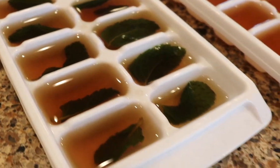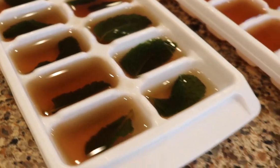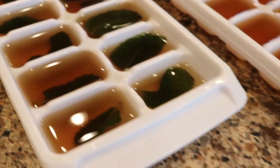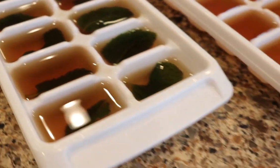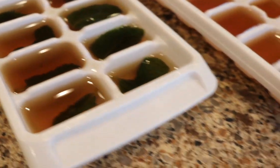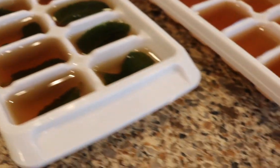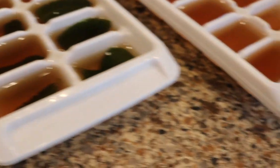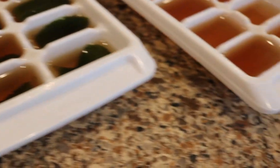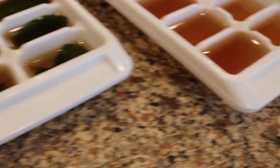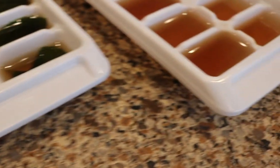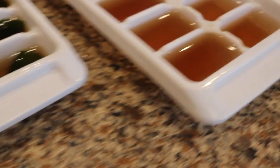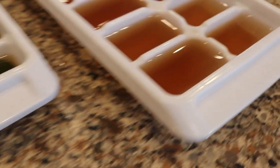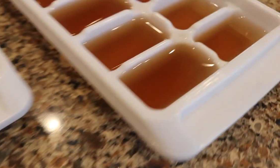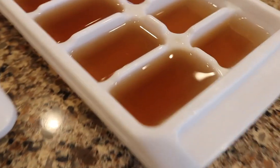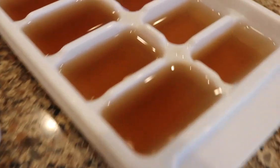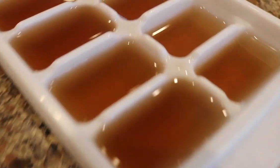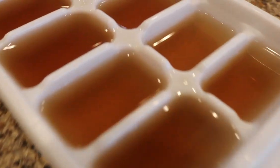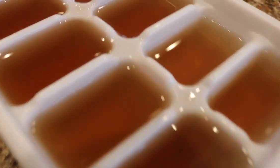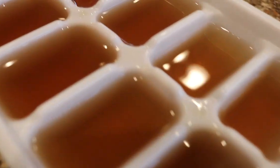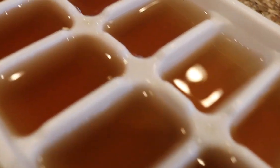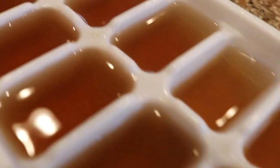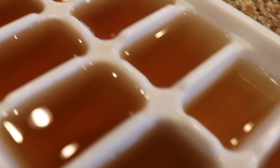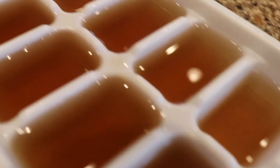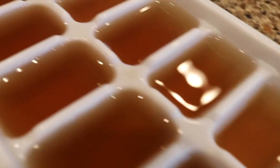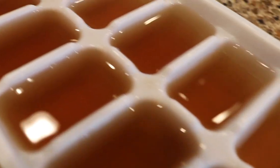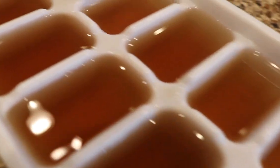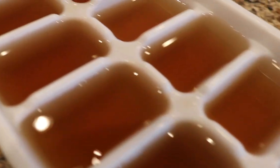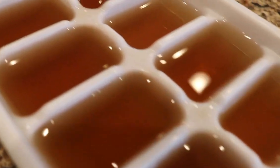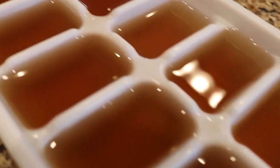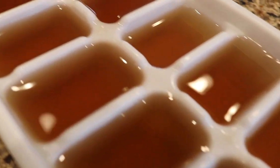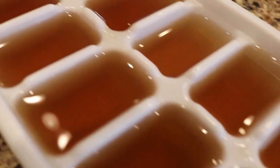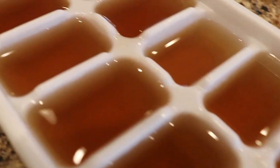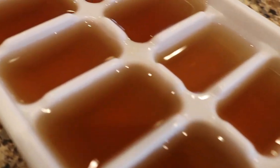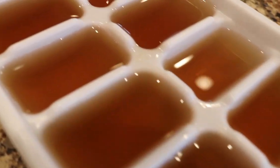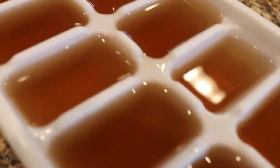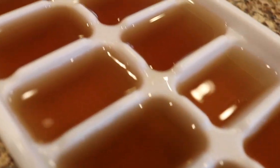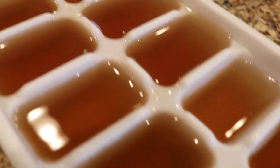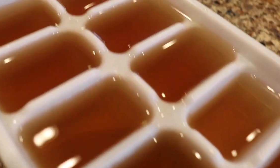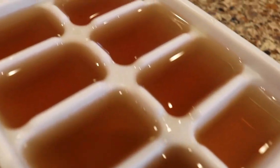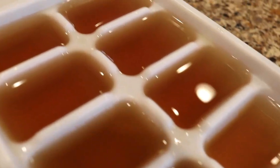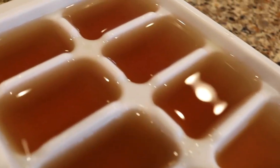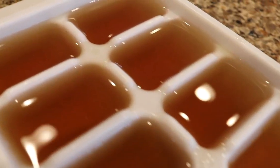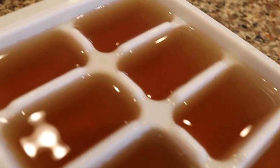in the cubes. then as you defrost them later, you get that fresh mint smell all over again.